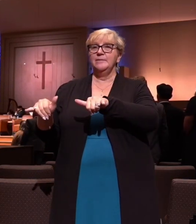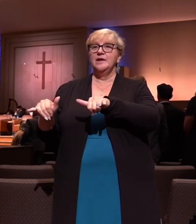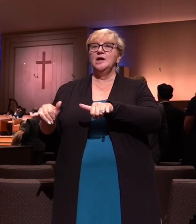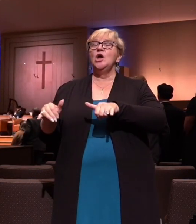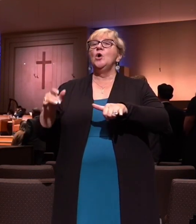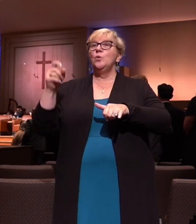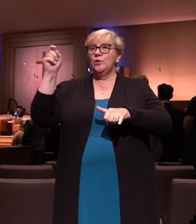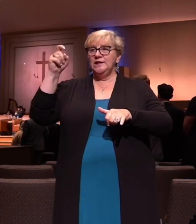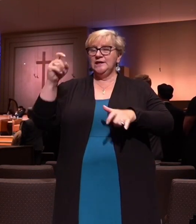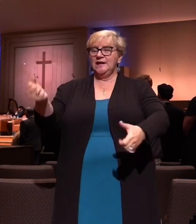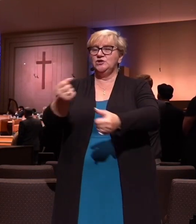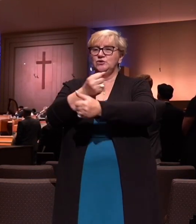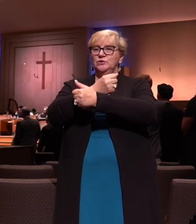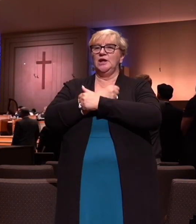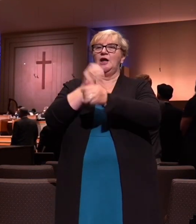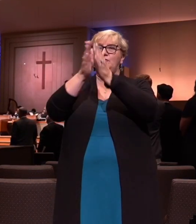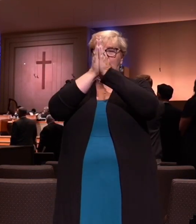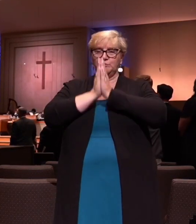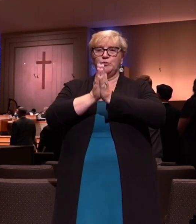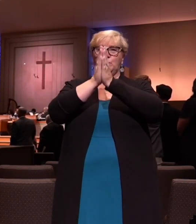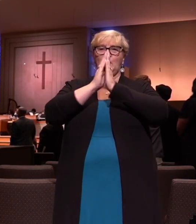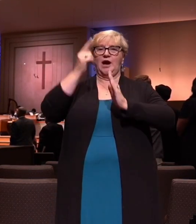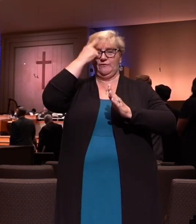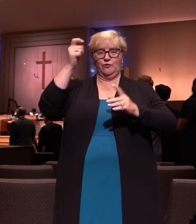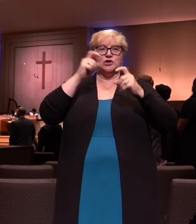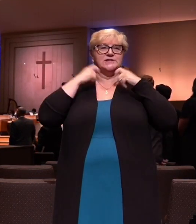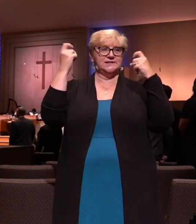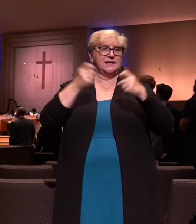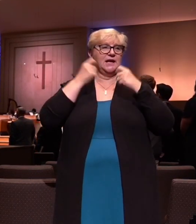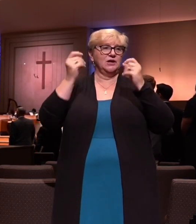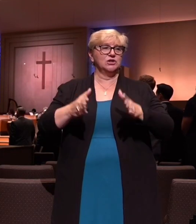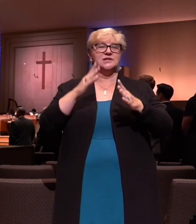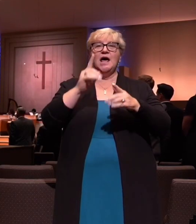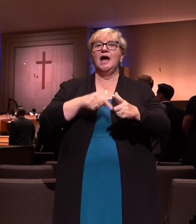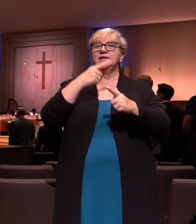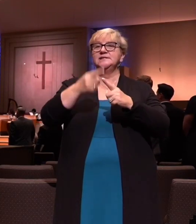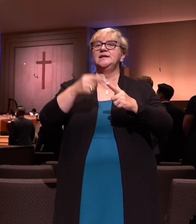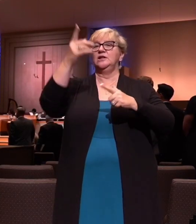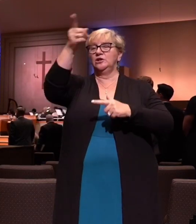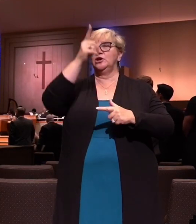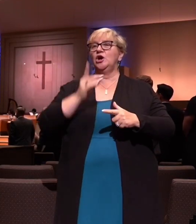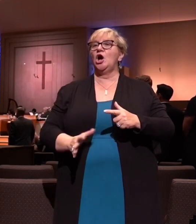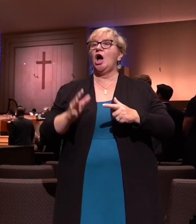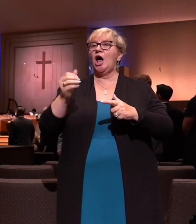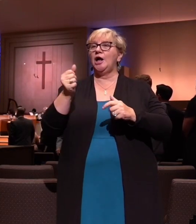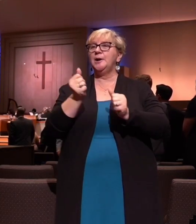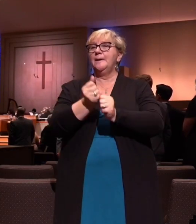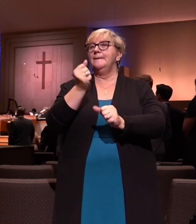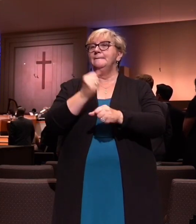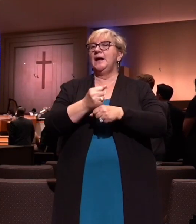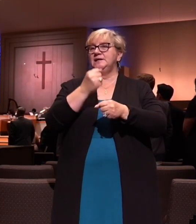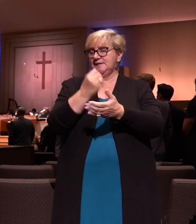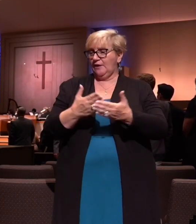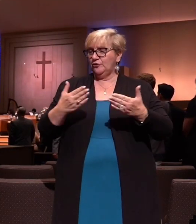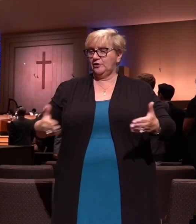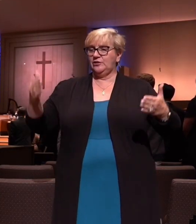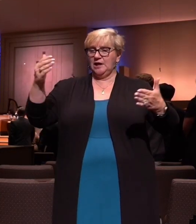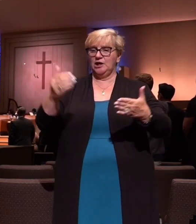pray for sinners till our God makes all things new. Then He'll